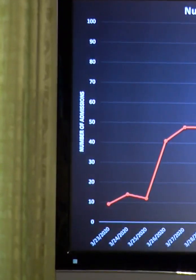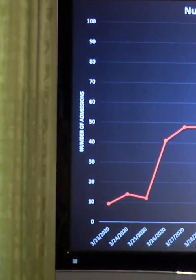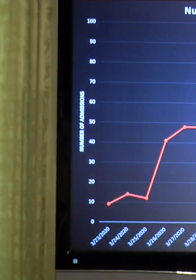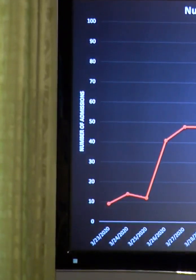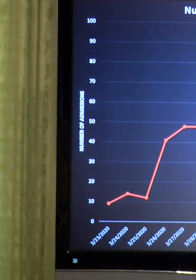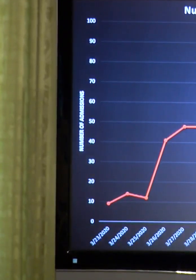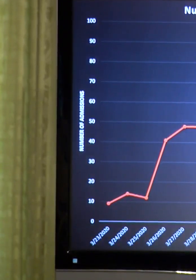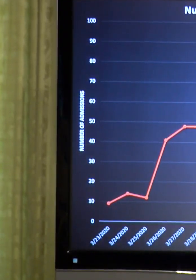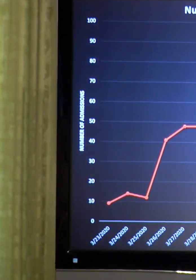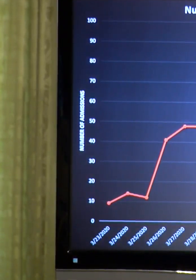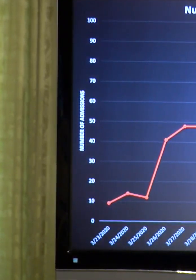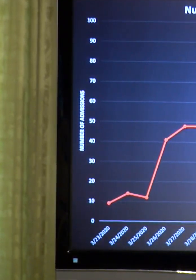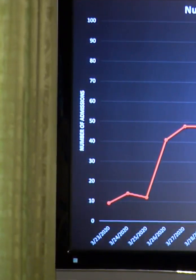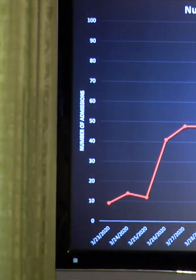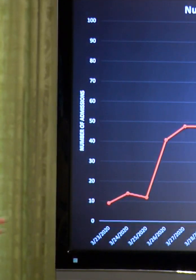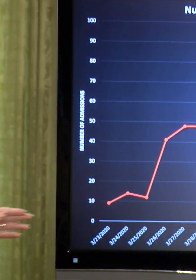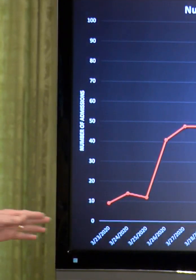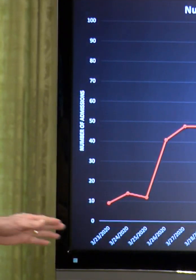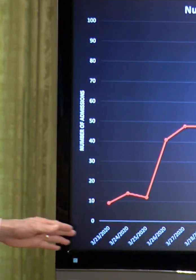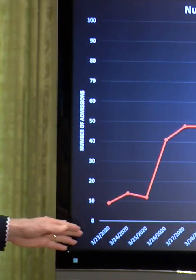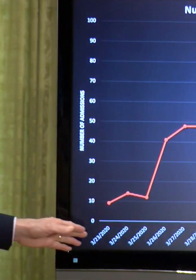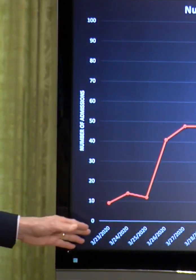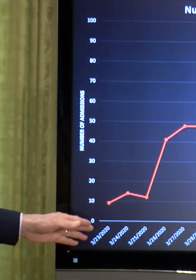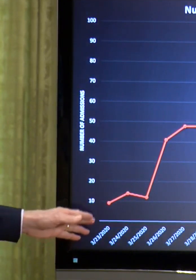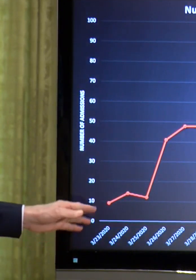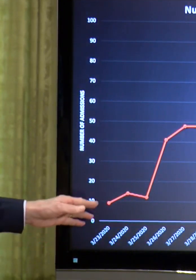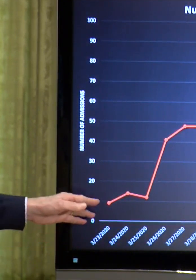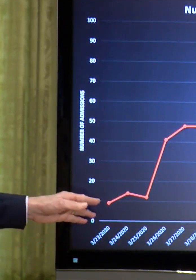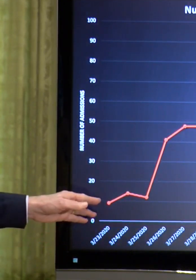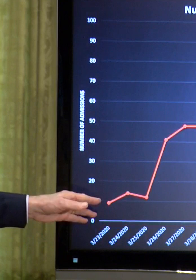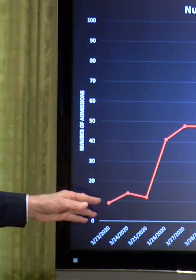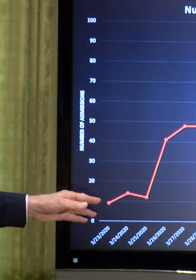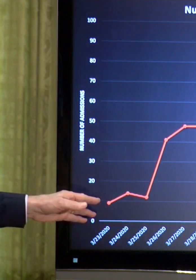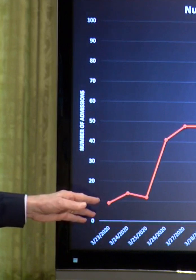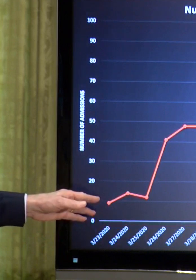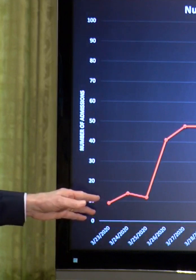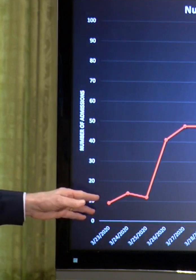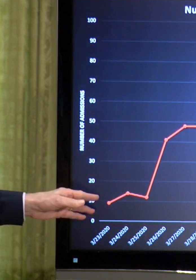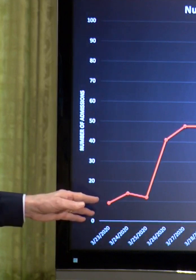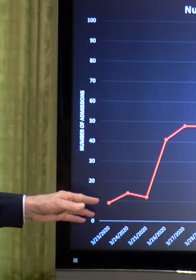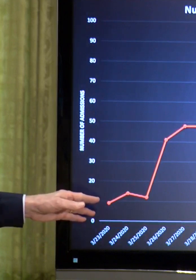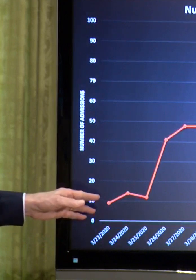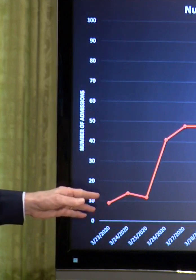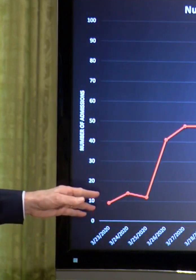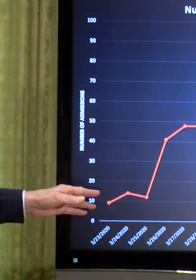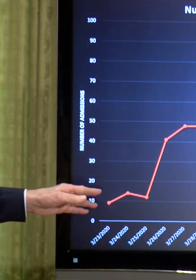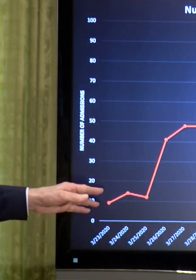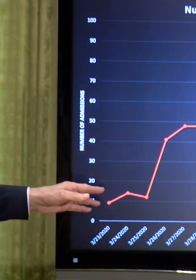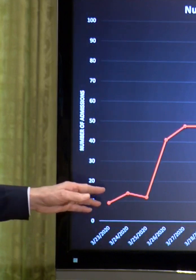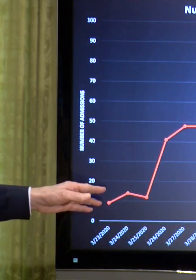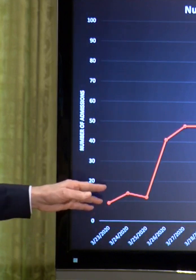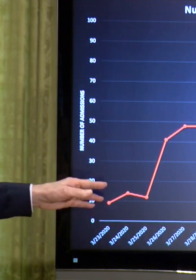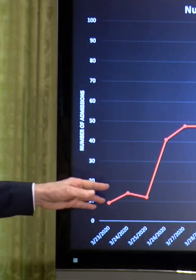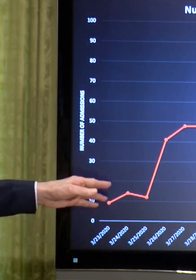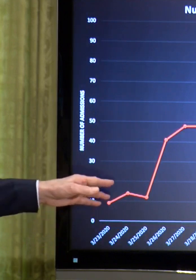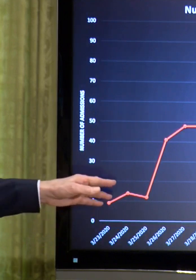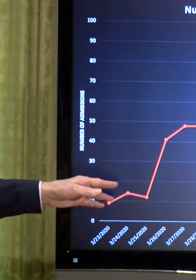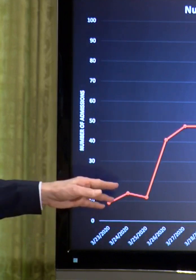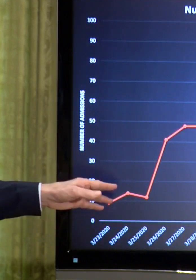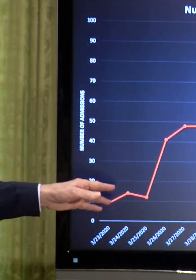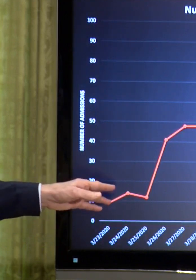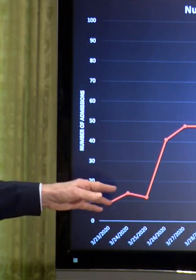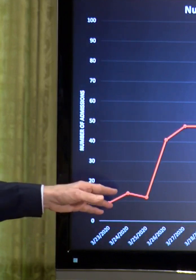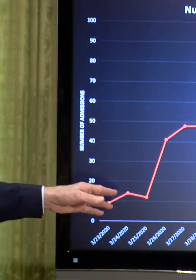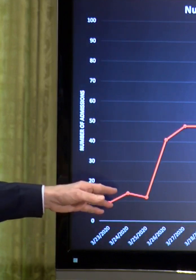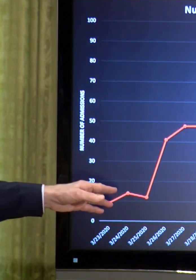that we should be tracking. And so you start March 23, we had 10 that were hospitalized. And these